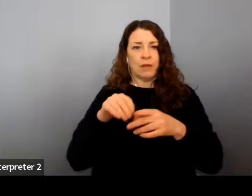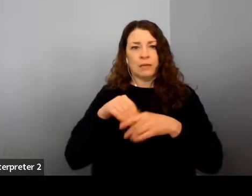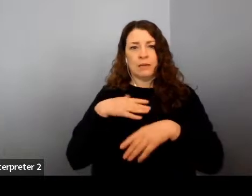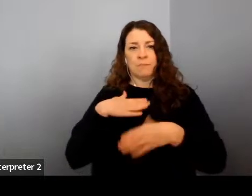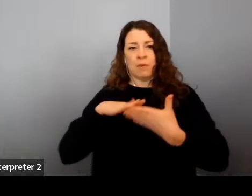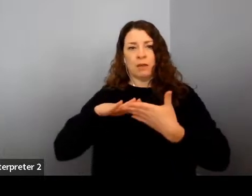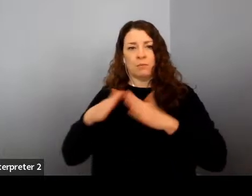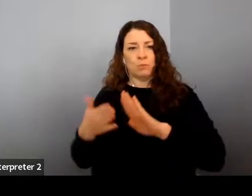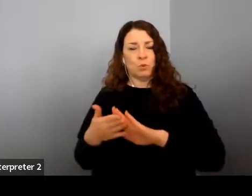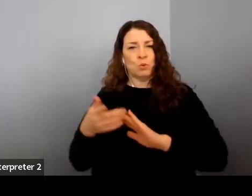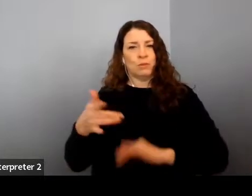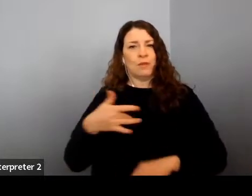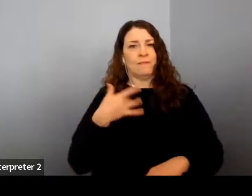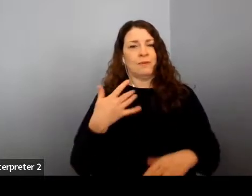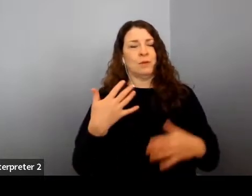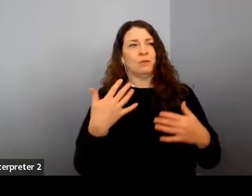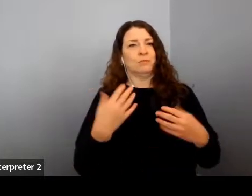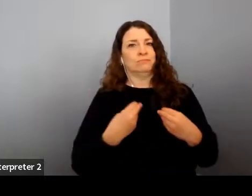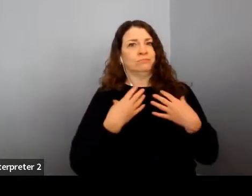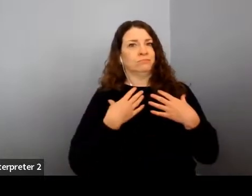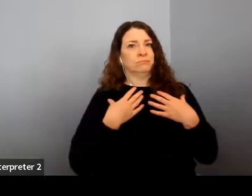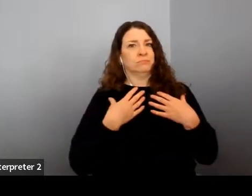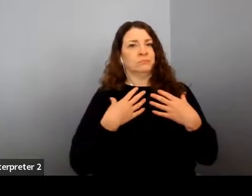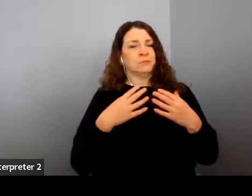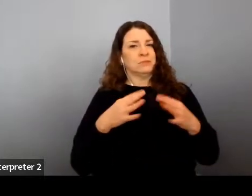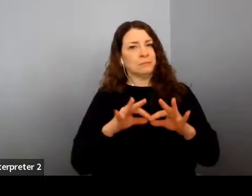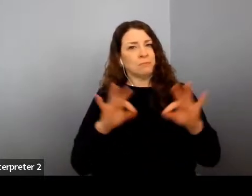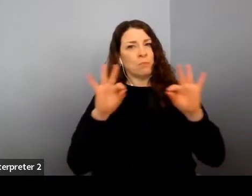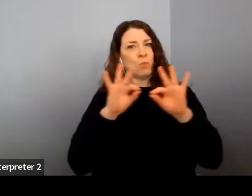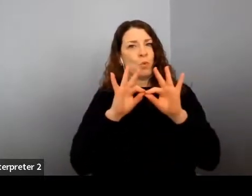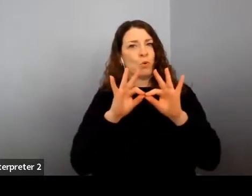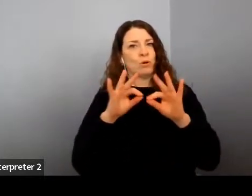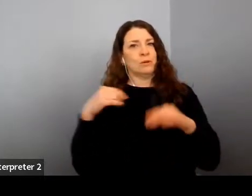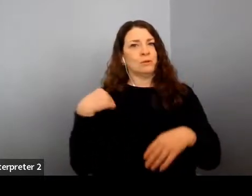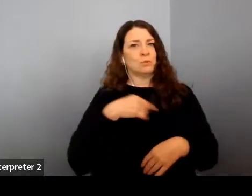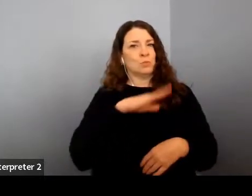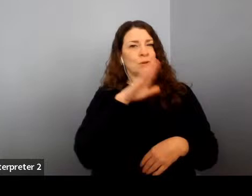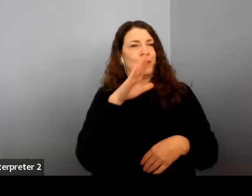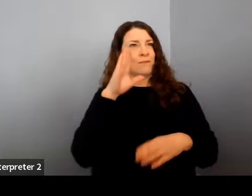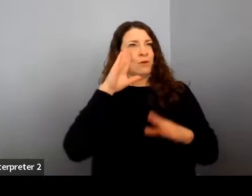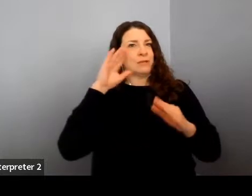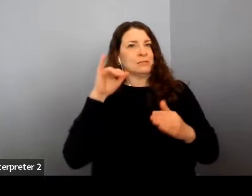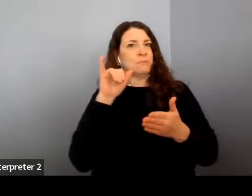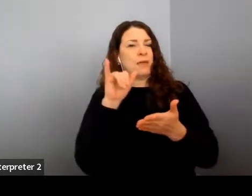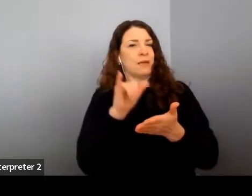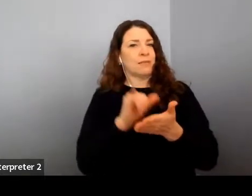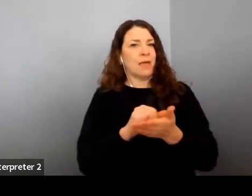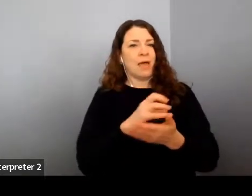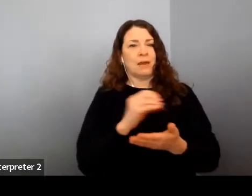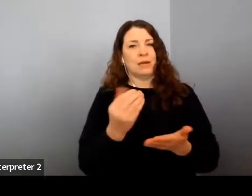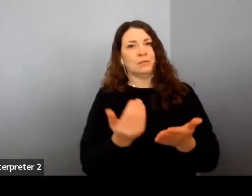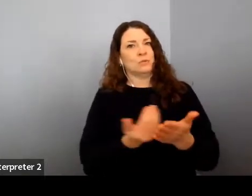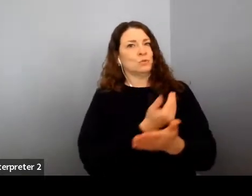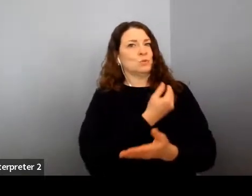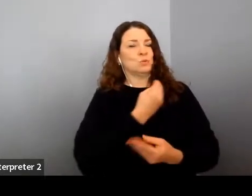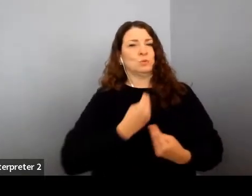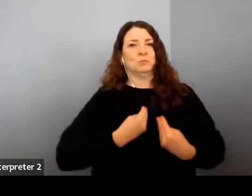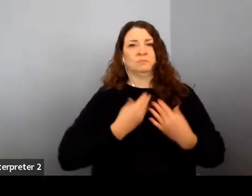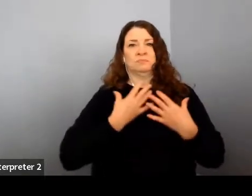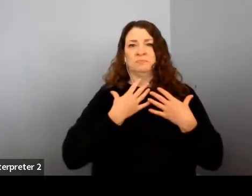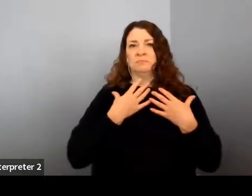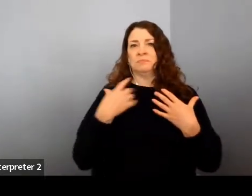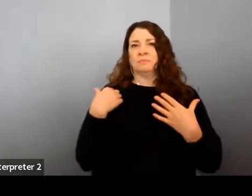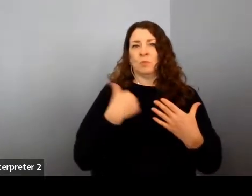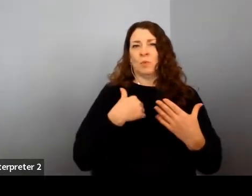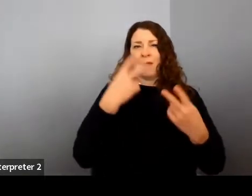how meaningful it is, because how unexpected it is, and how refreshing it is, and how few times we've had those sorts of visible